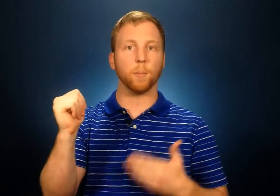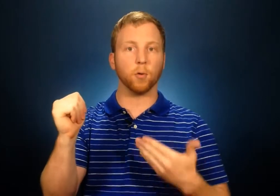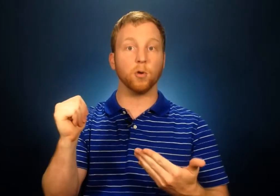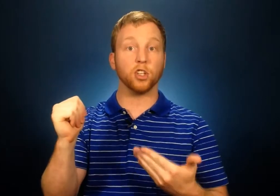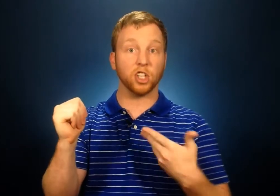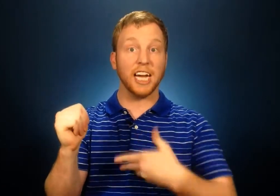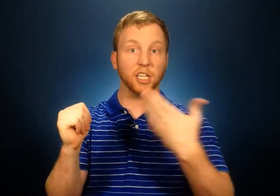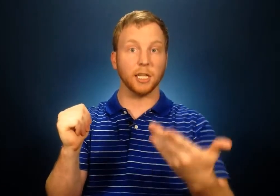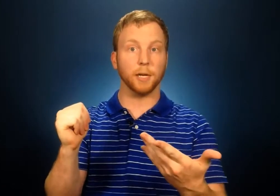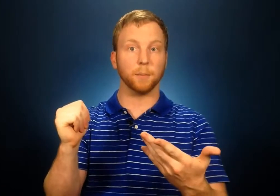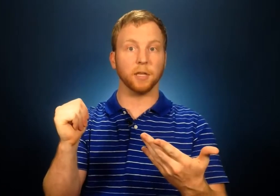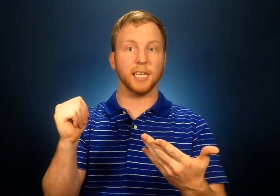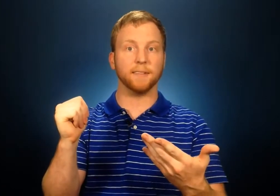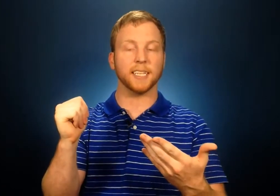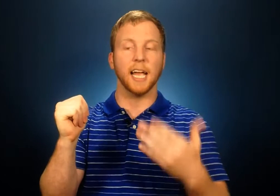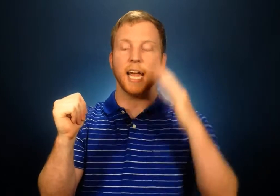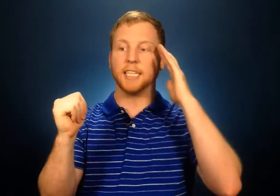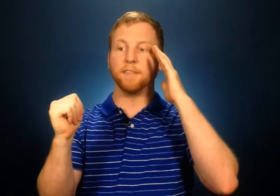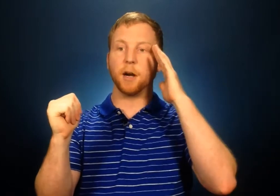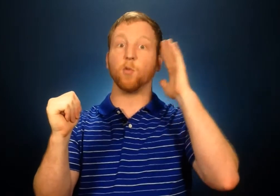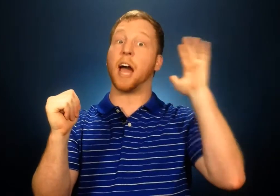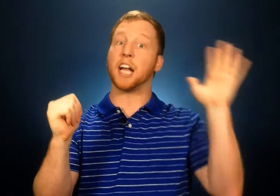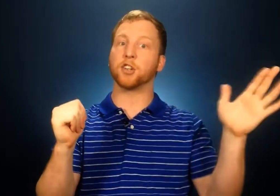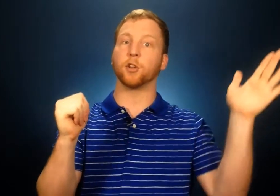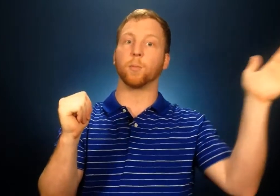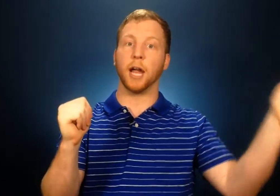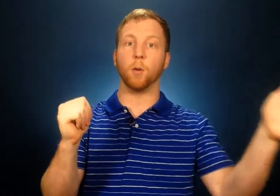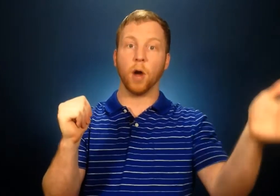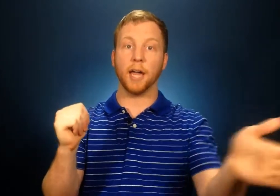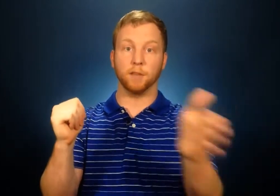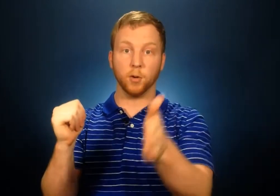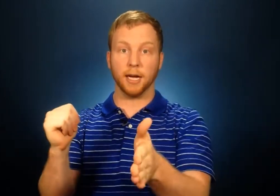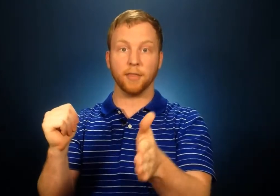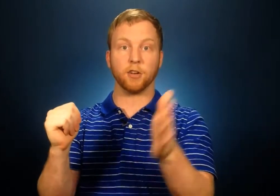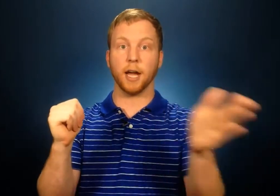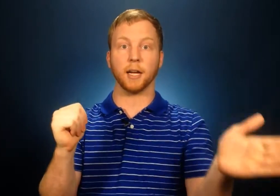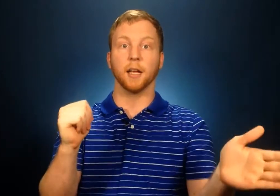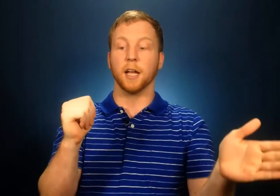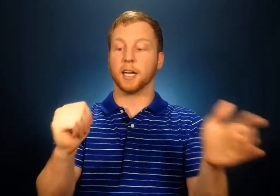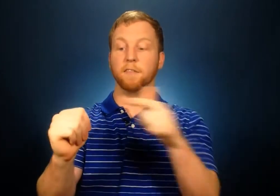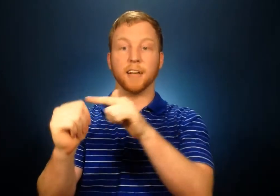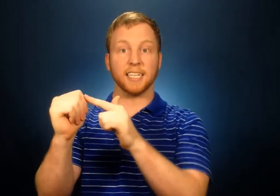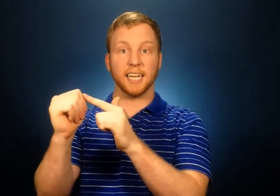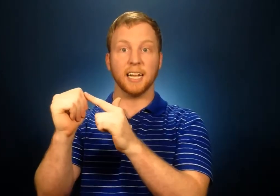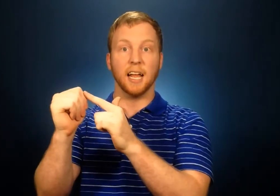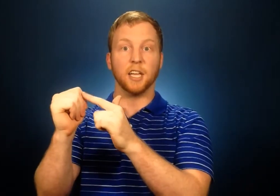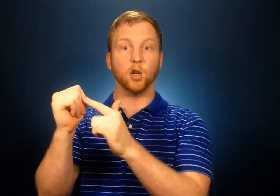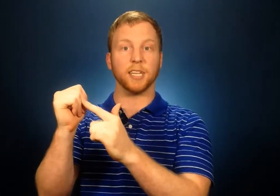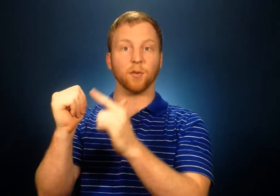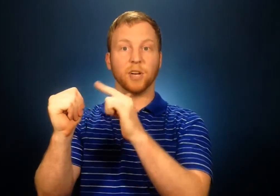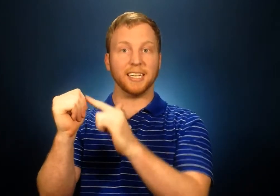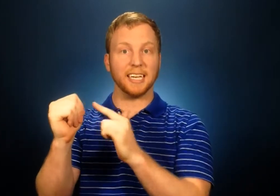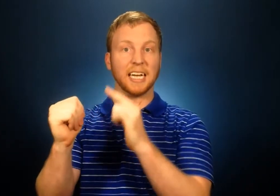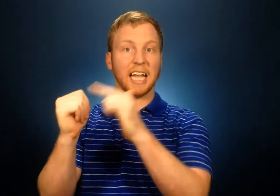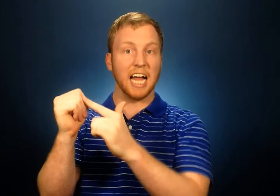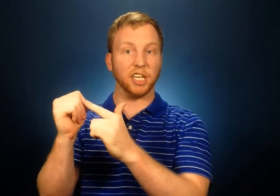approach changing limiting beliefs is a very rational brain way of doing it. They try to convince it using reason and logic